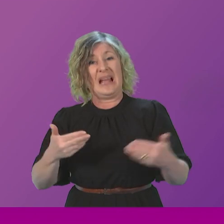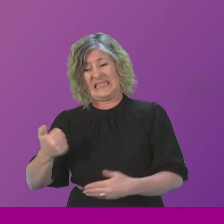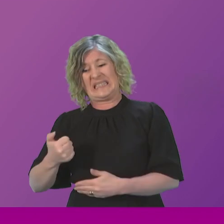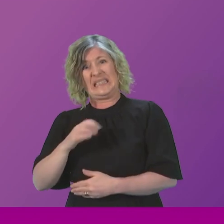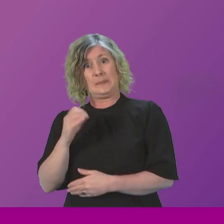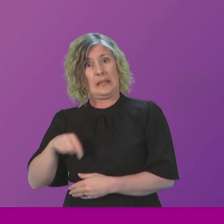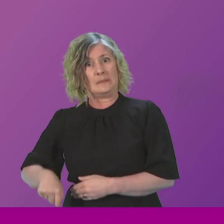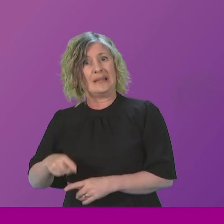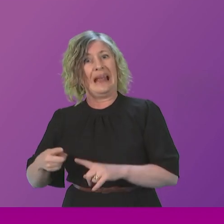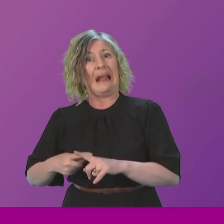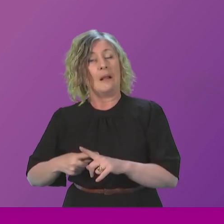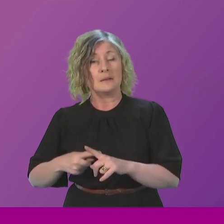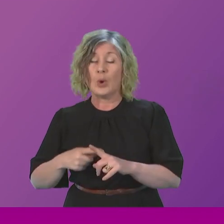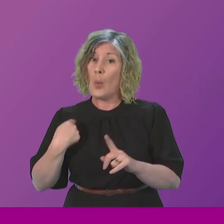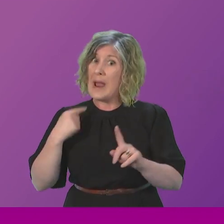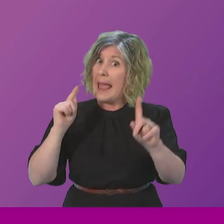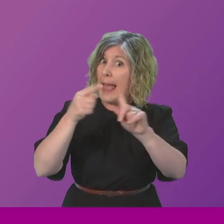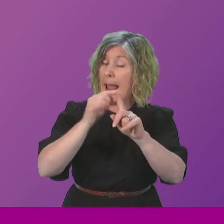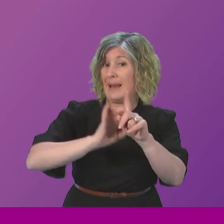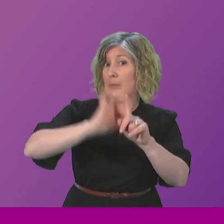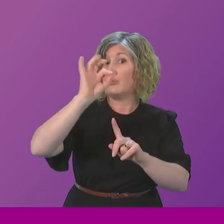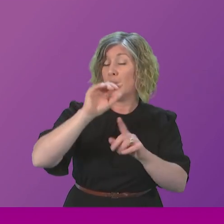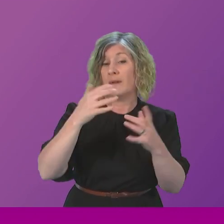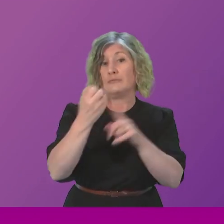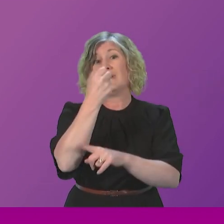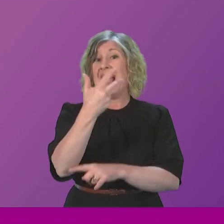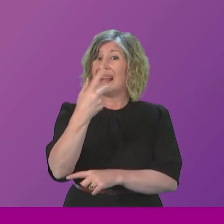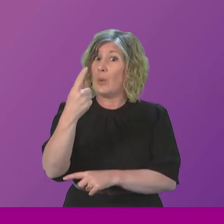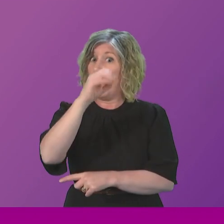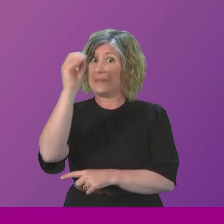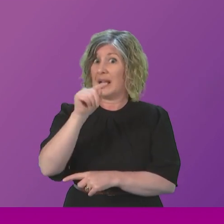are aiming to improve that to 81% by 2027.